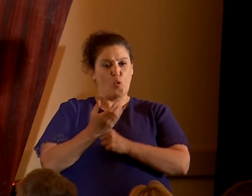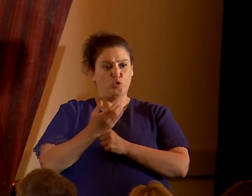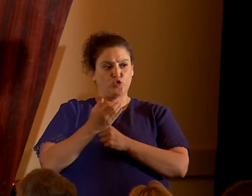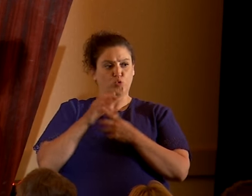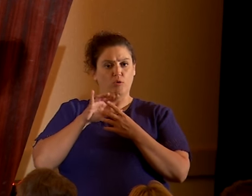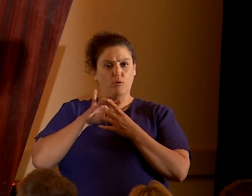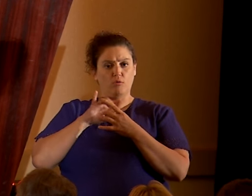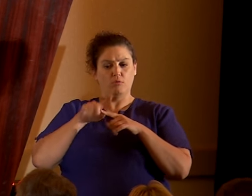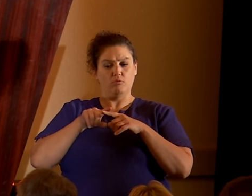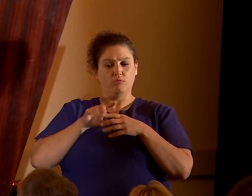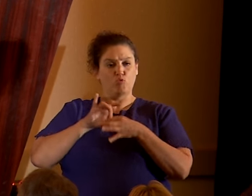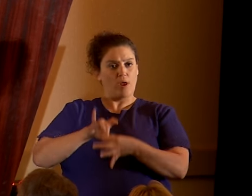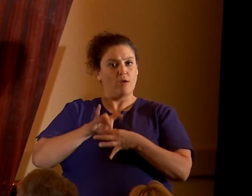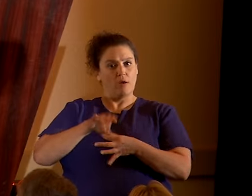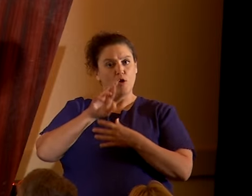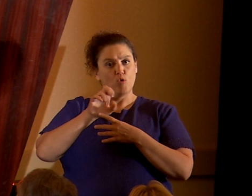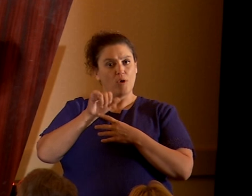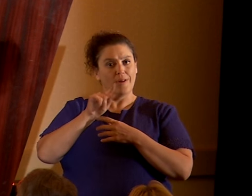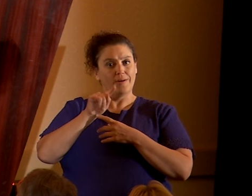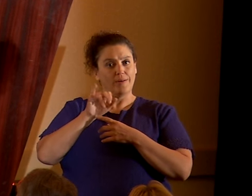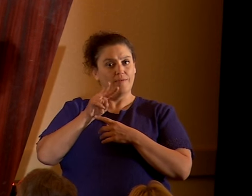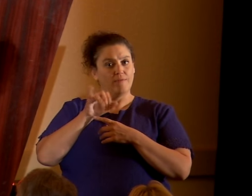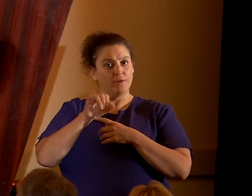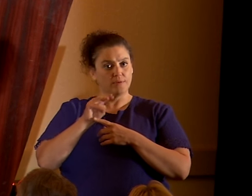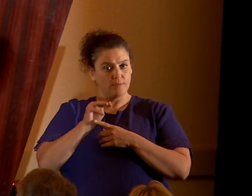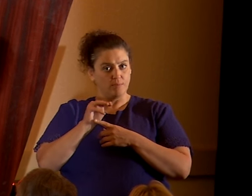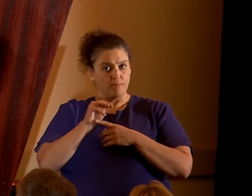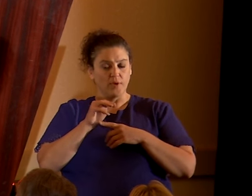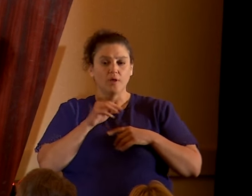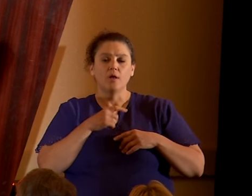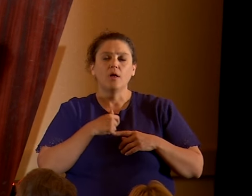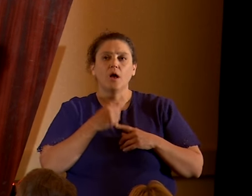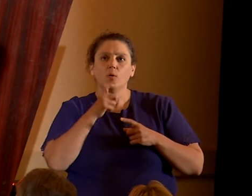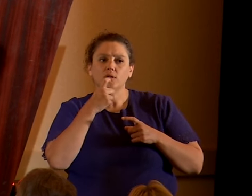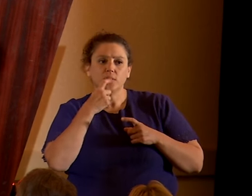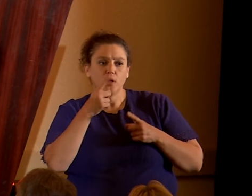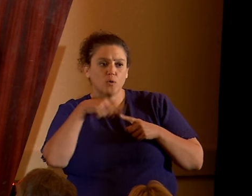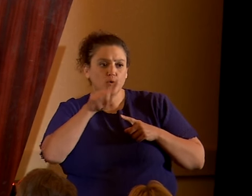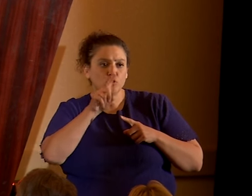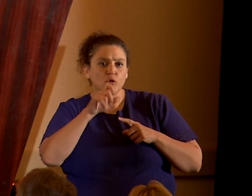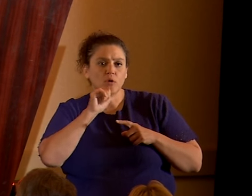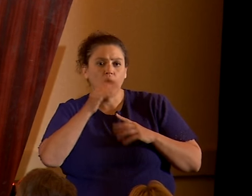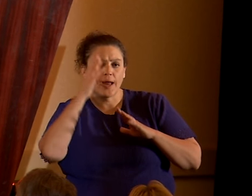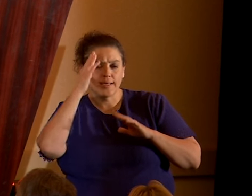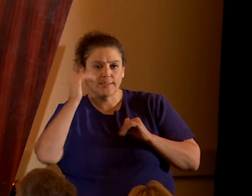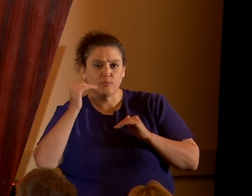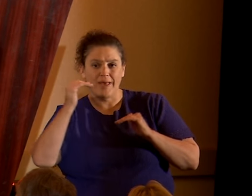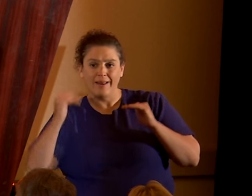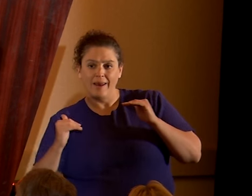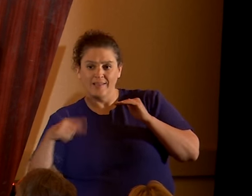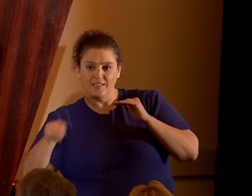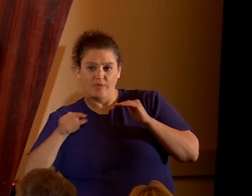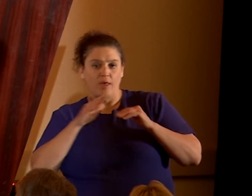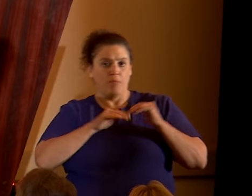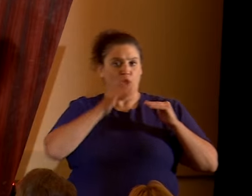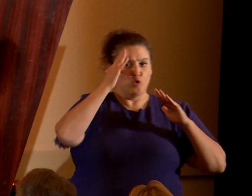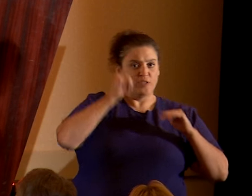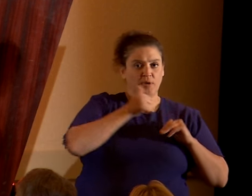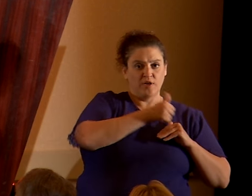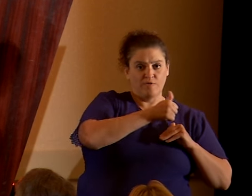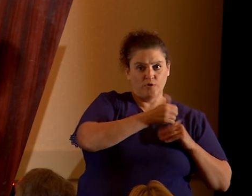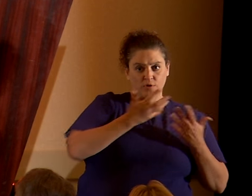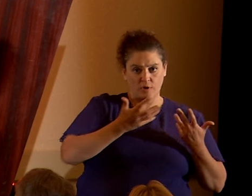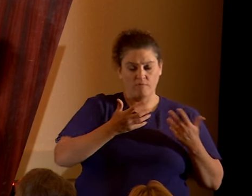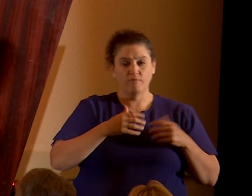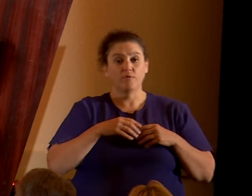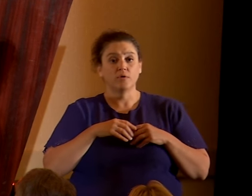I always refer to it as racism of lower expectations, that you expect less of them than you expect of yourself. Shouldn't